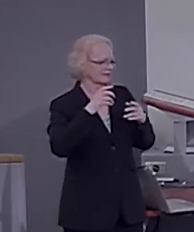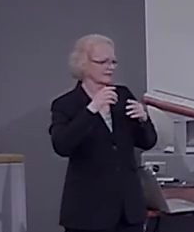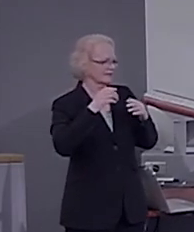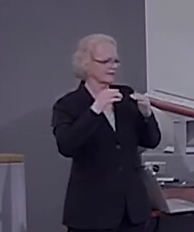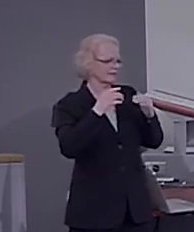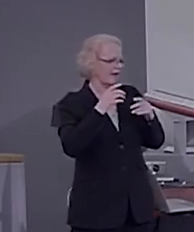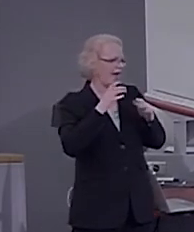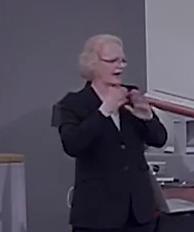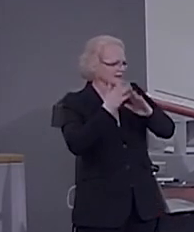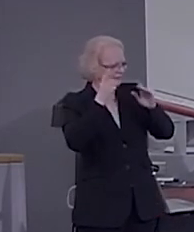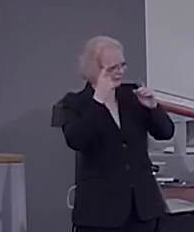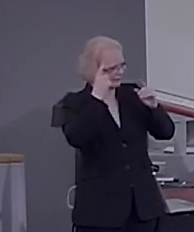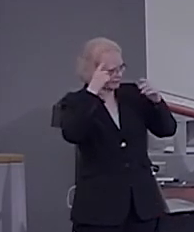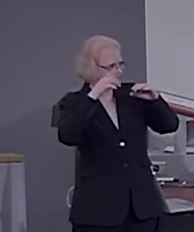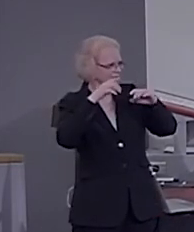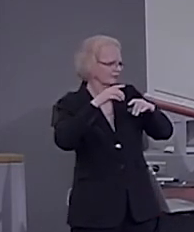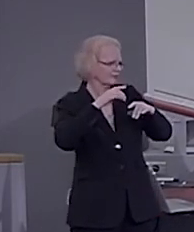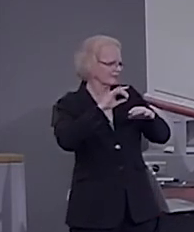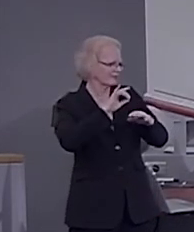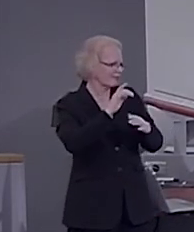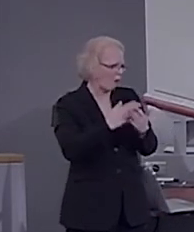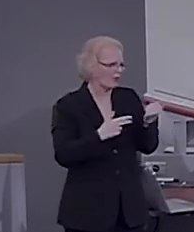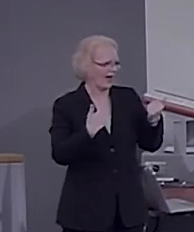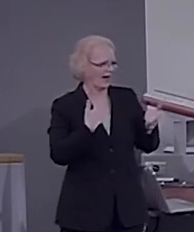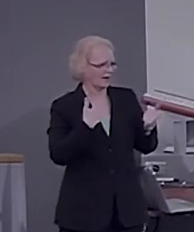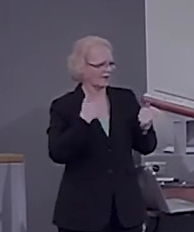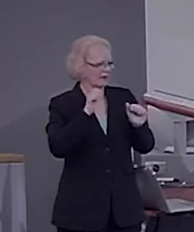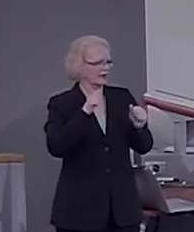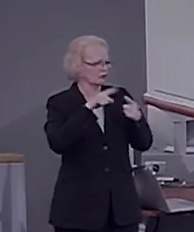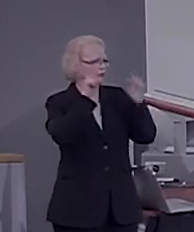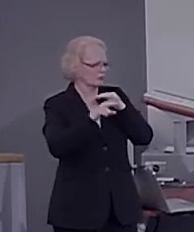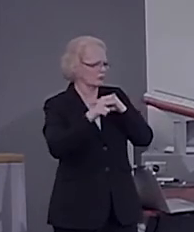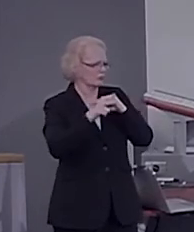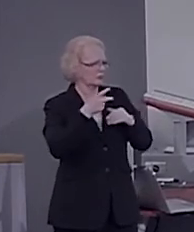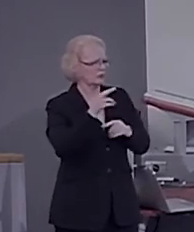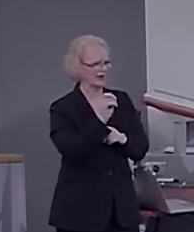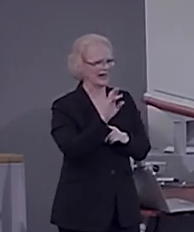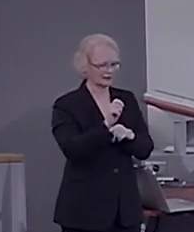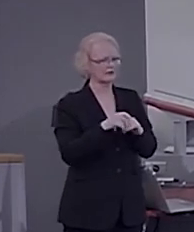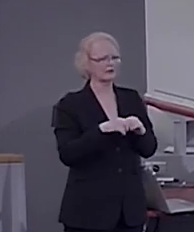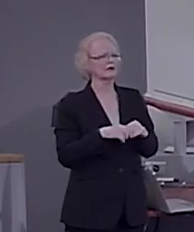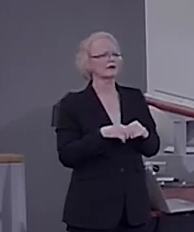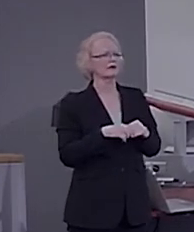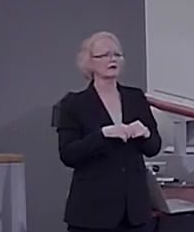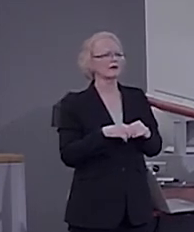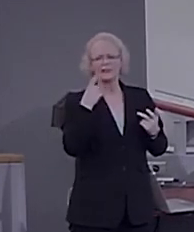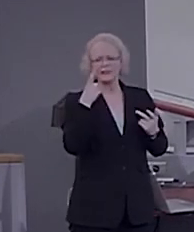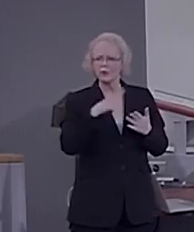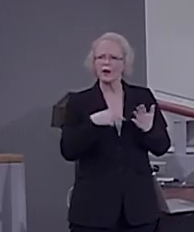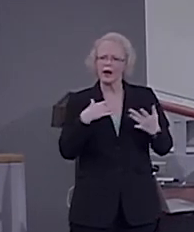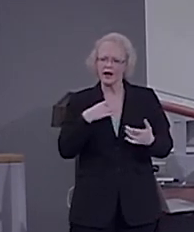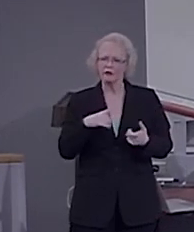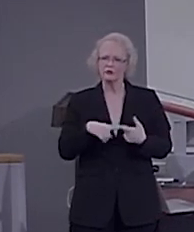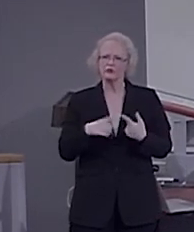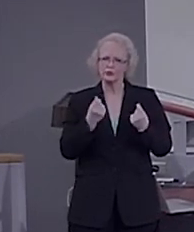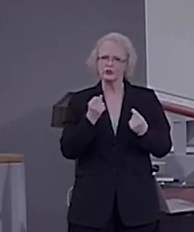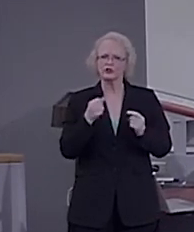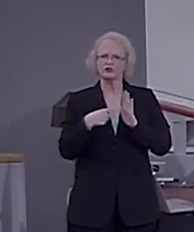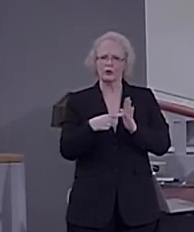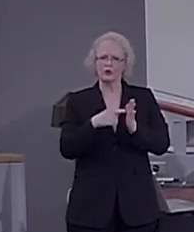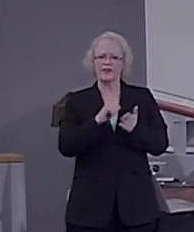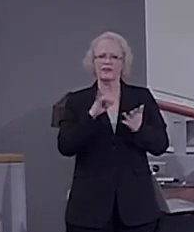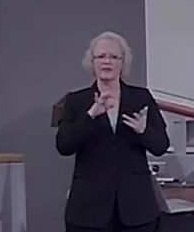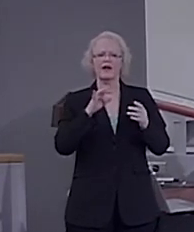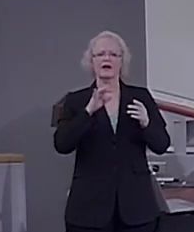system. Right. One thing that I would like to do is to be able to show that this prediction occurs at the level of trees.